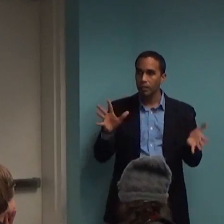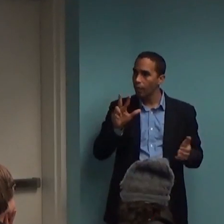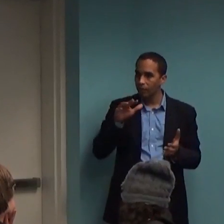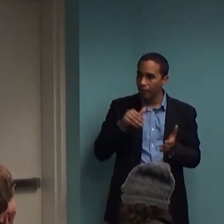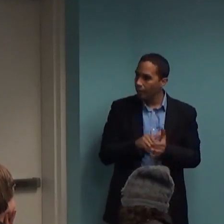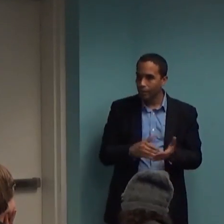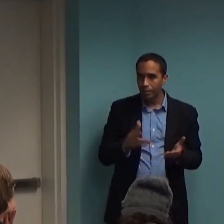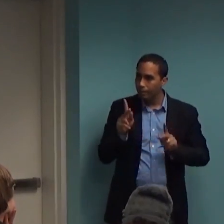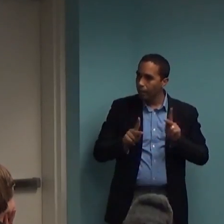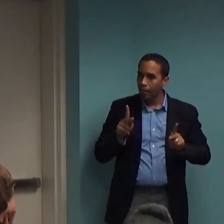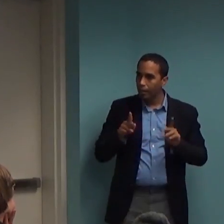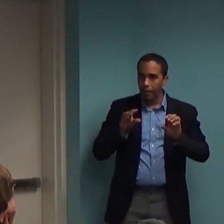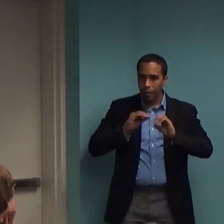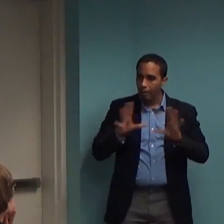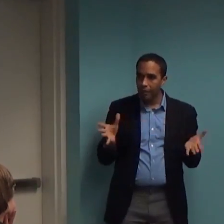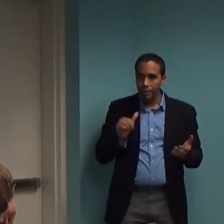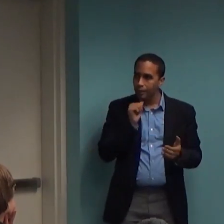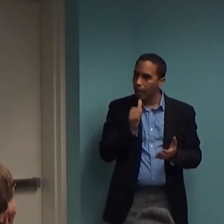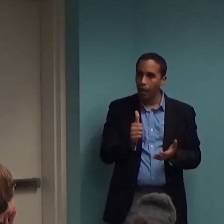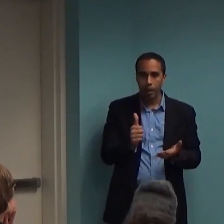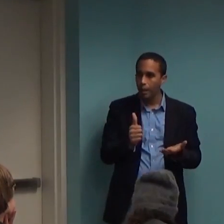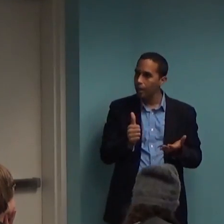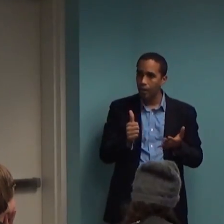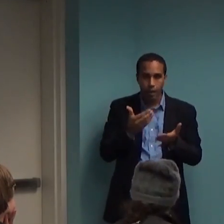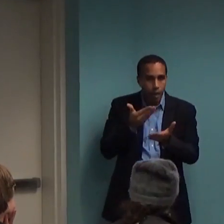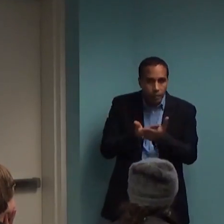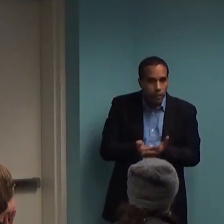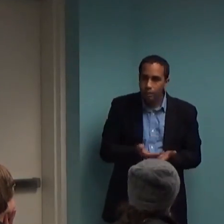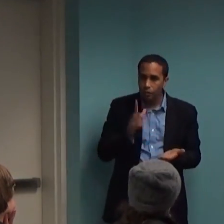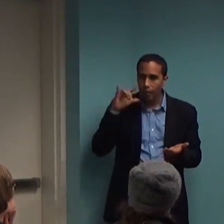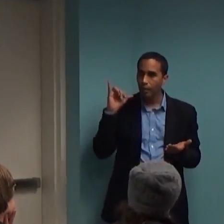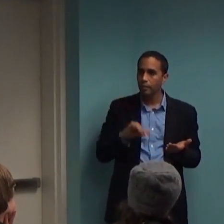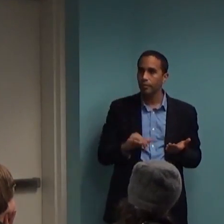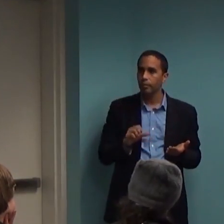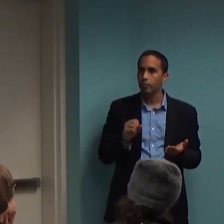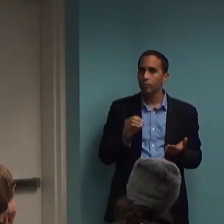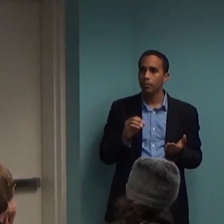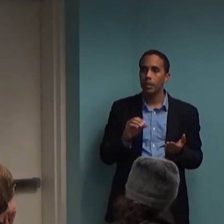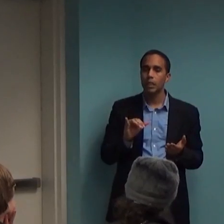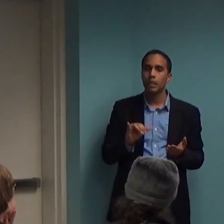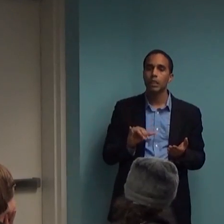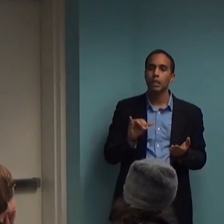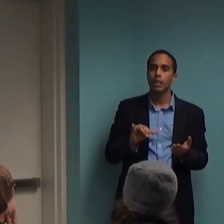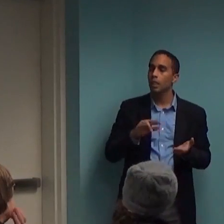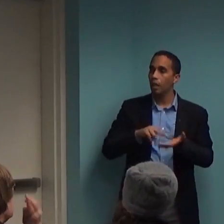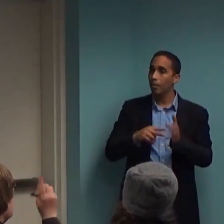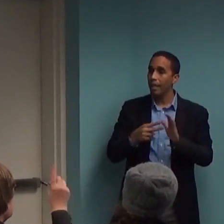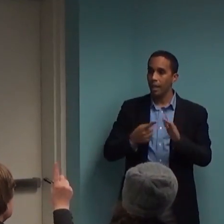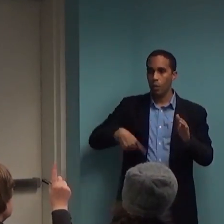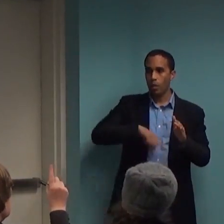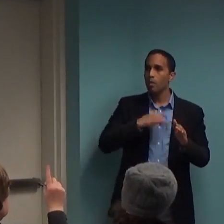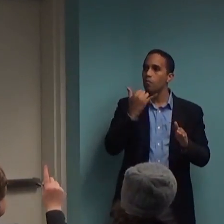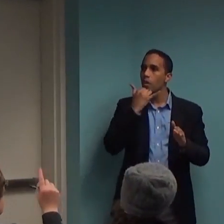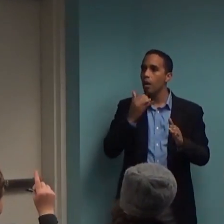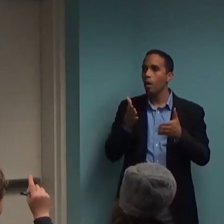So with that level of non-support, you know, you have to think about going back to the drawing. And so, you know, that's